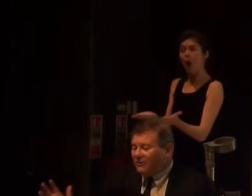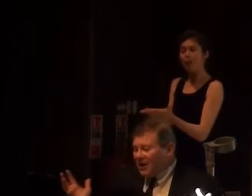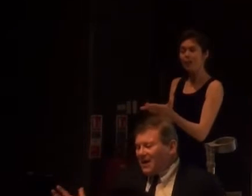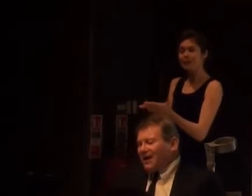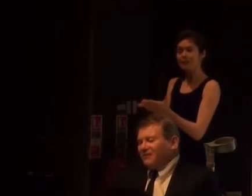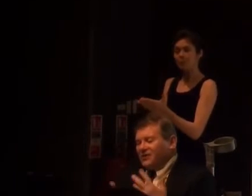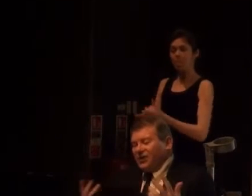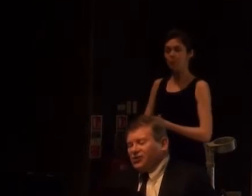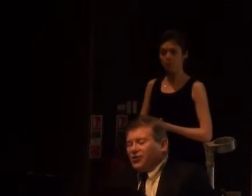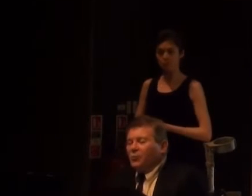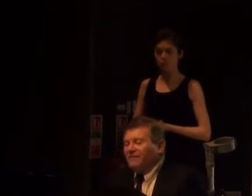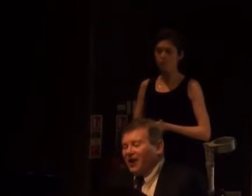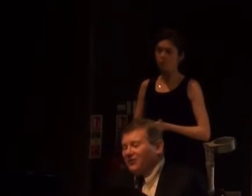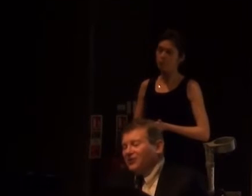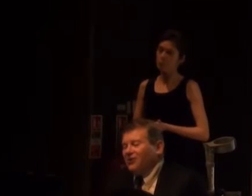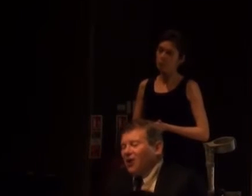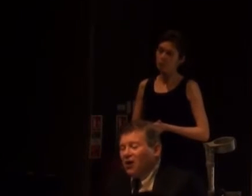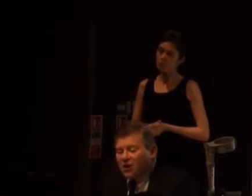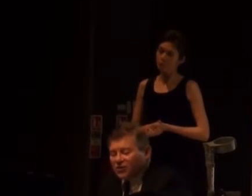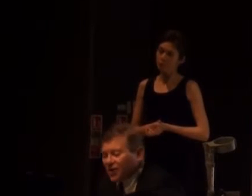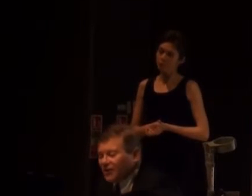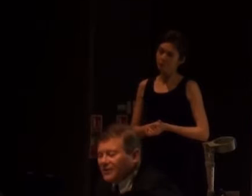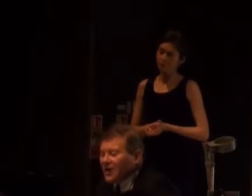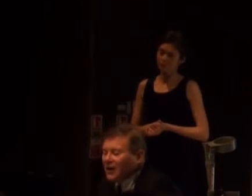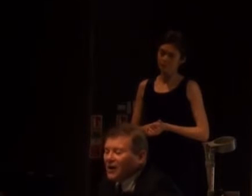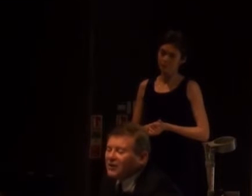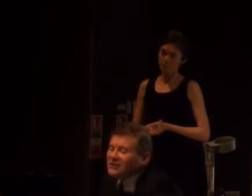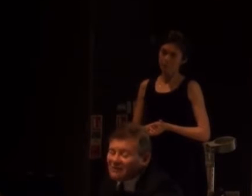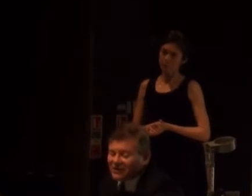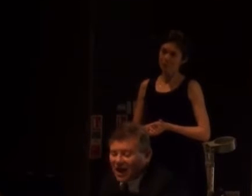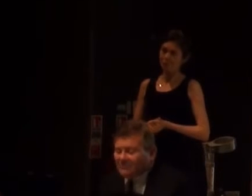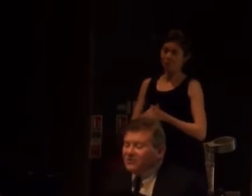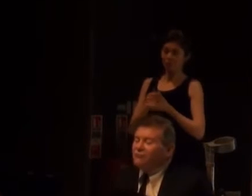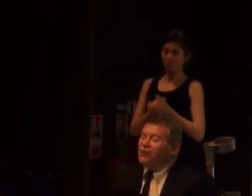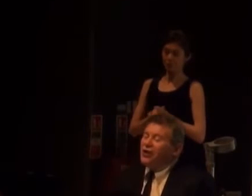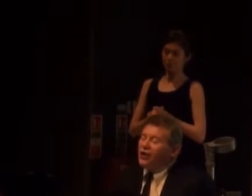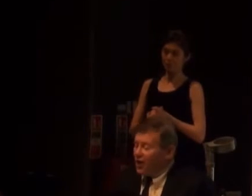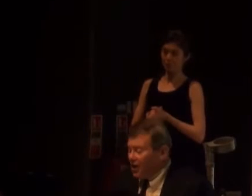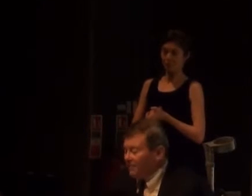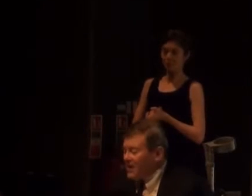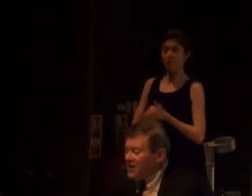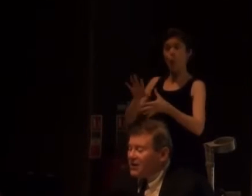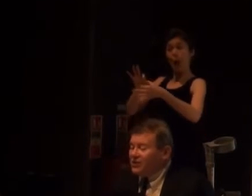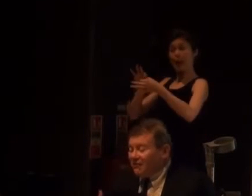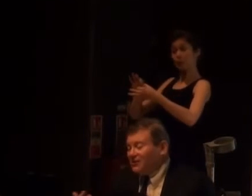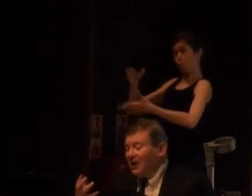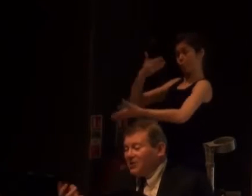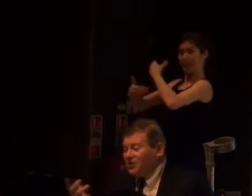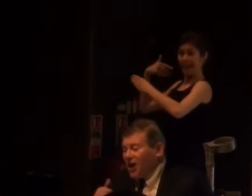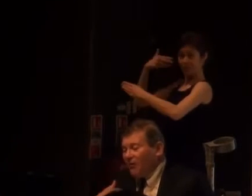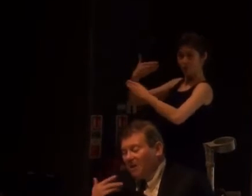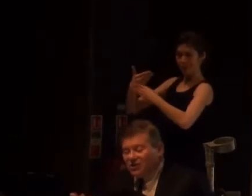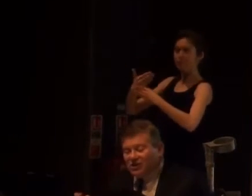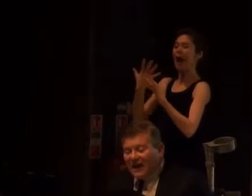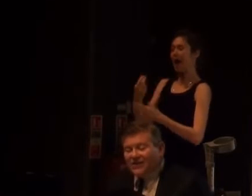So, coming out of this history, we find that there are certain stereotypes that reoccur. Now, stereotypes,